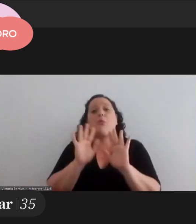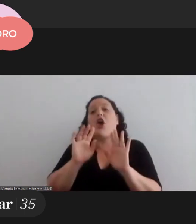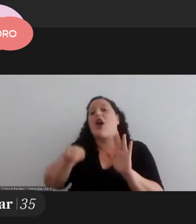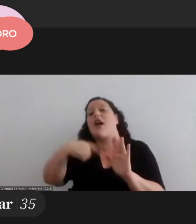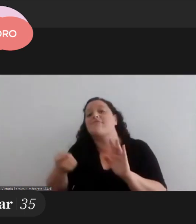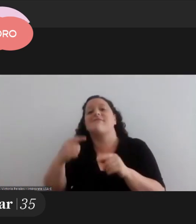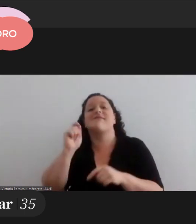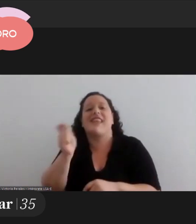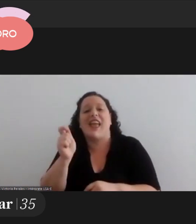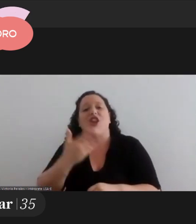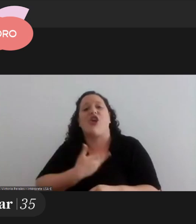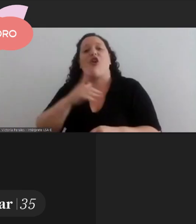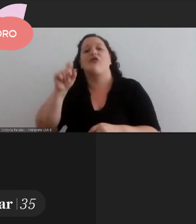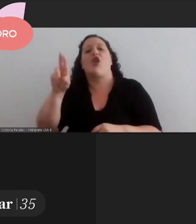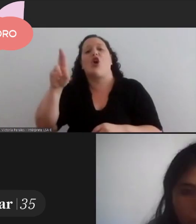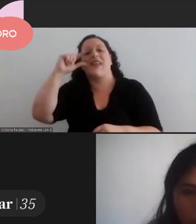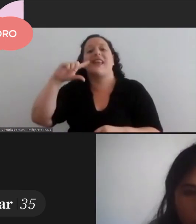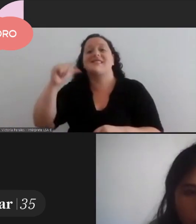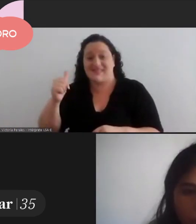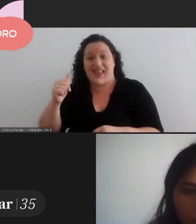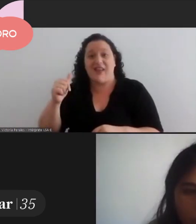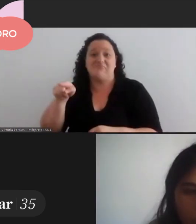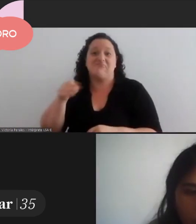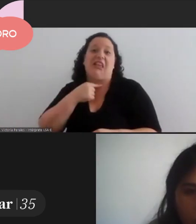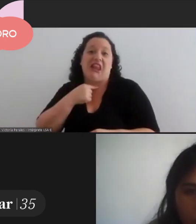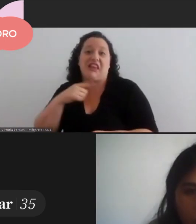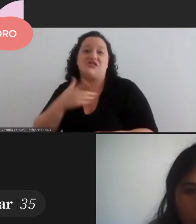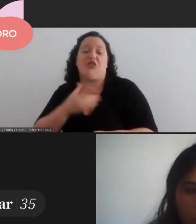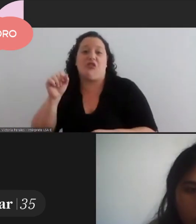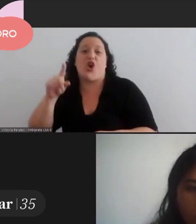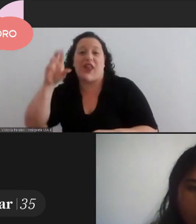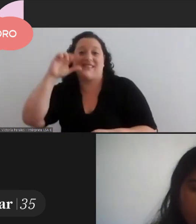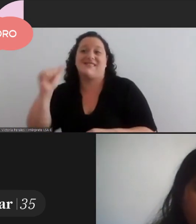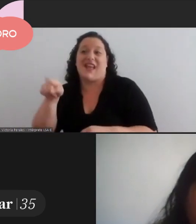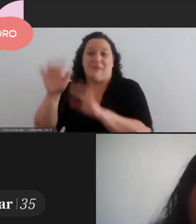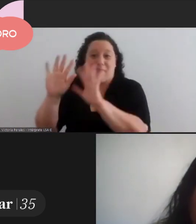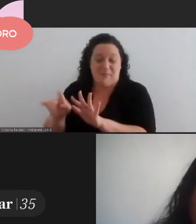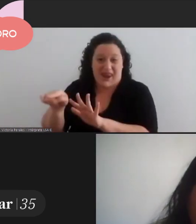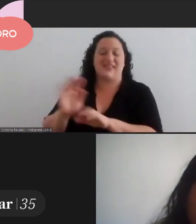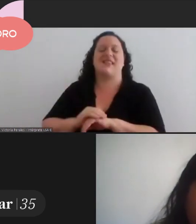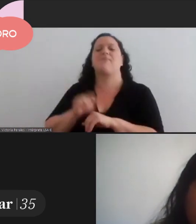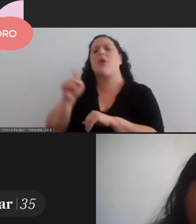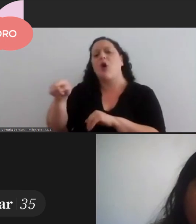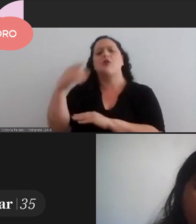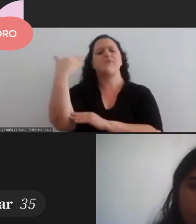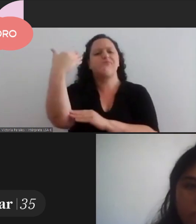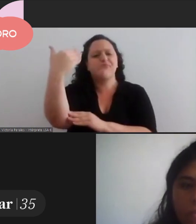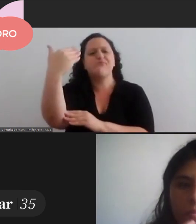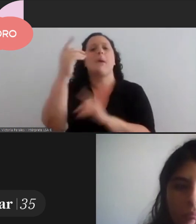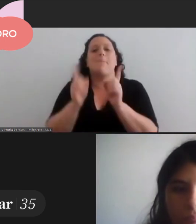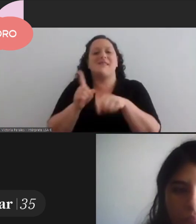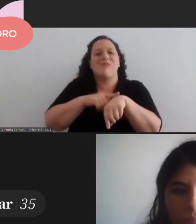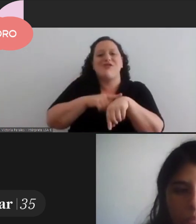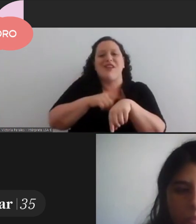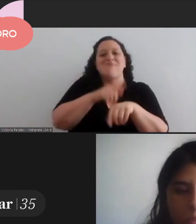now let's go to florencia floor please get ready and during your presentation